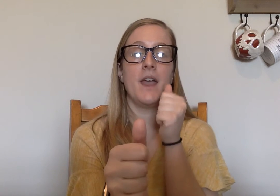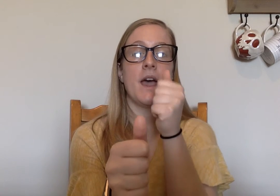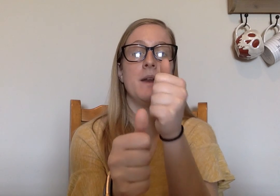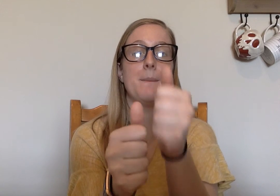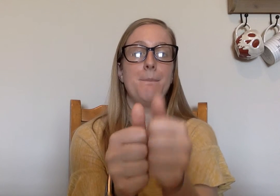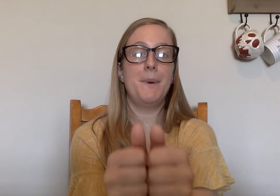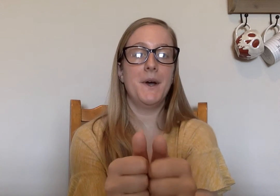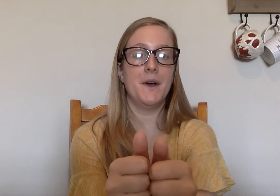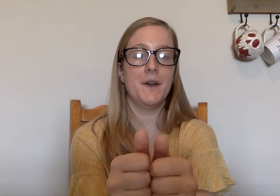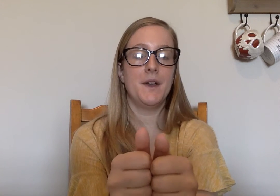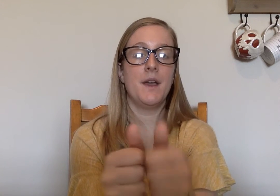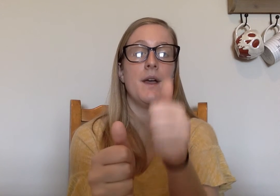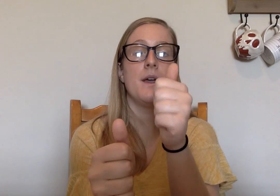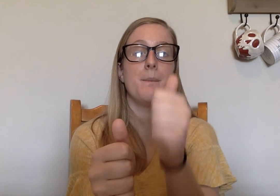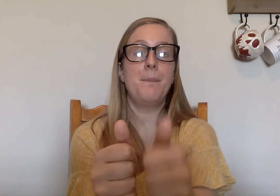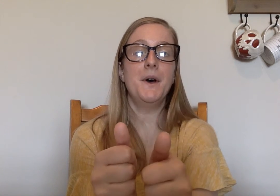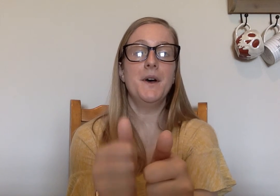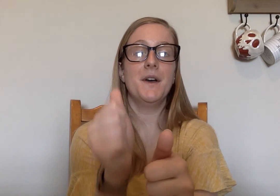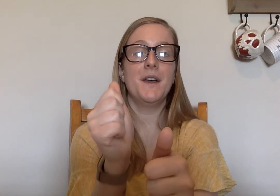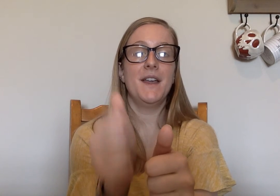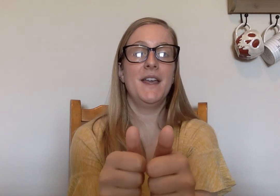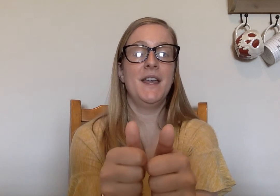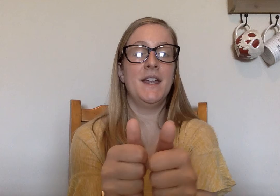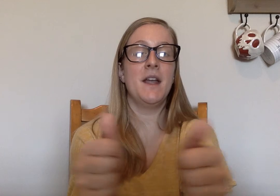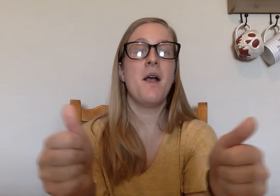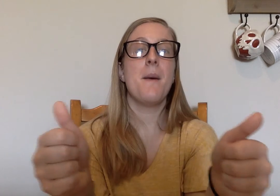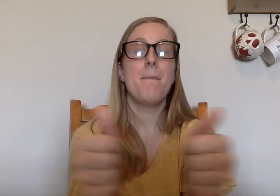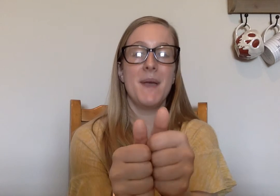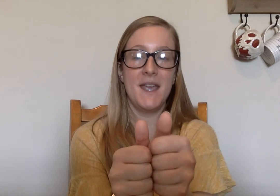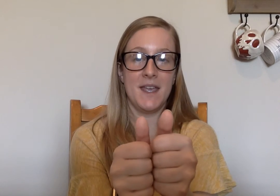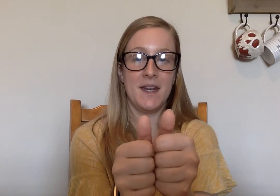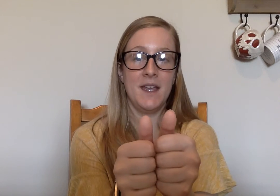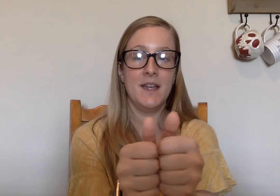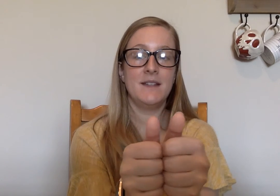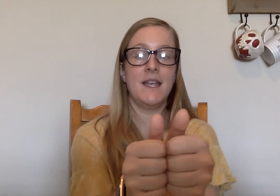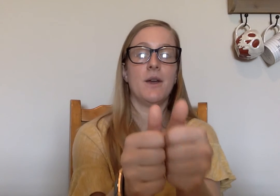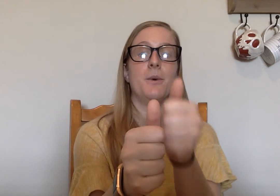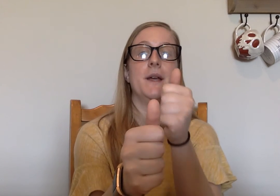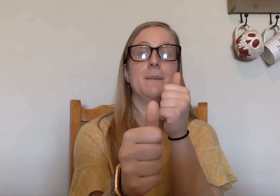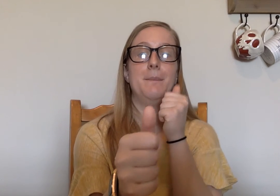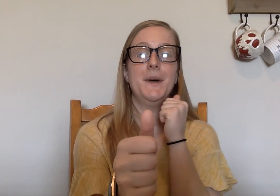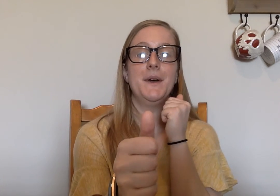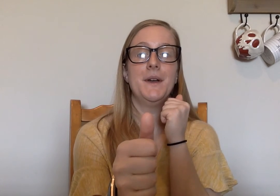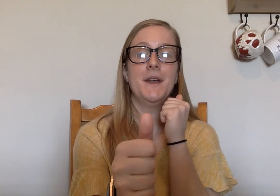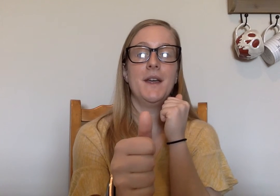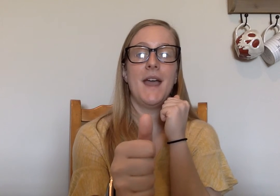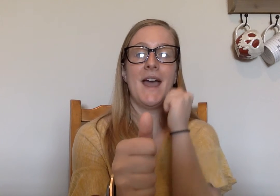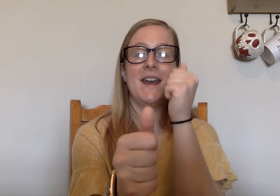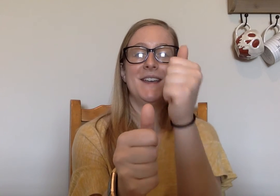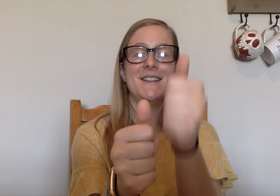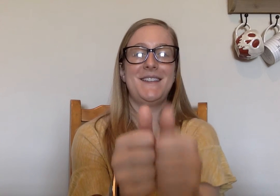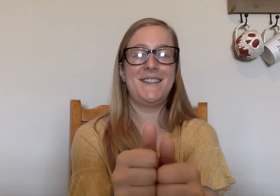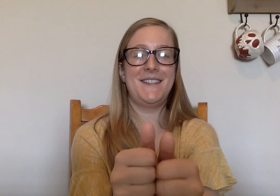Add P. P. N. Pin. Take away P. Add T.